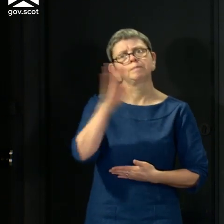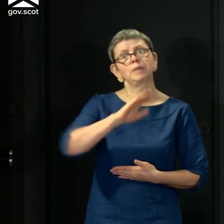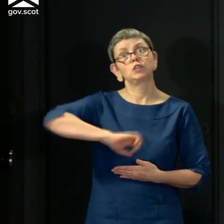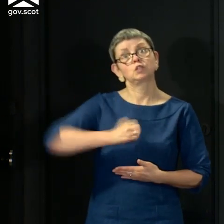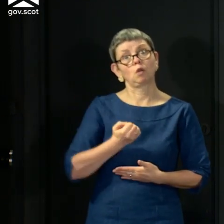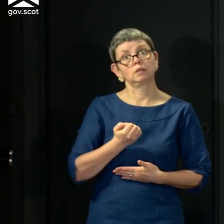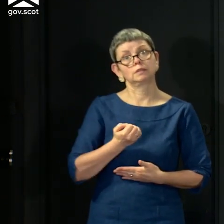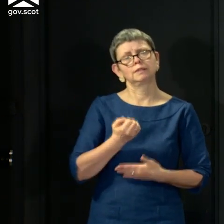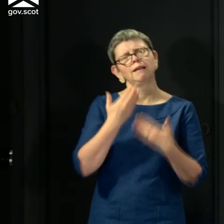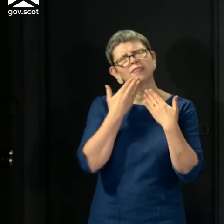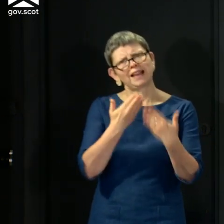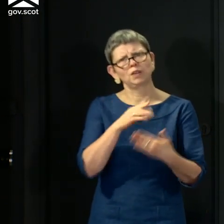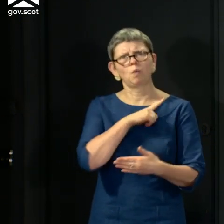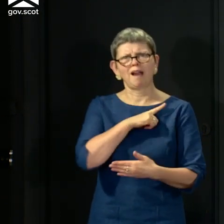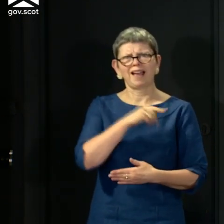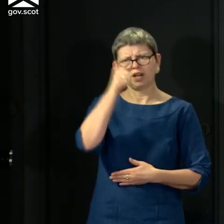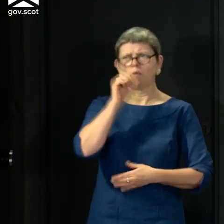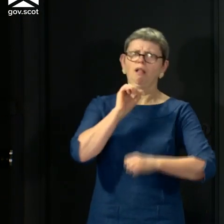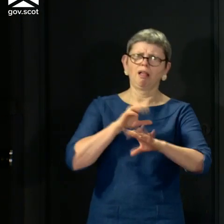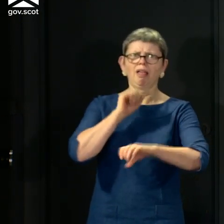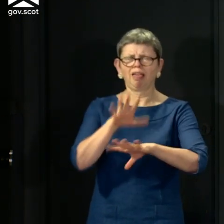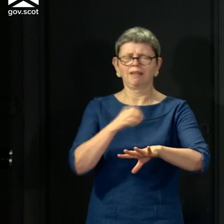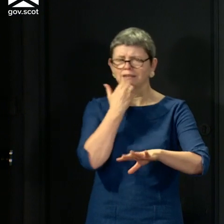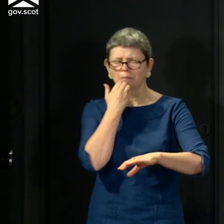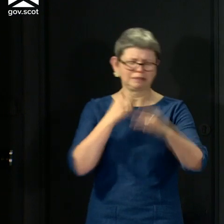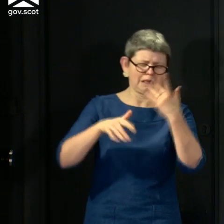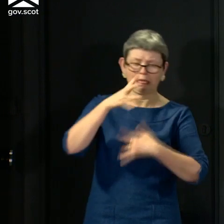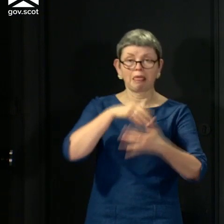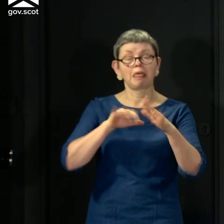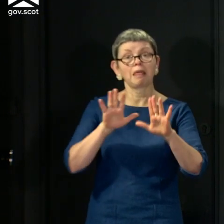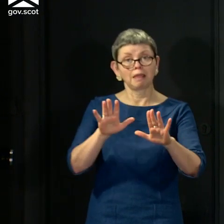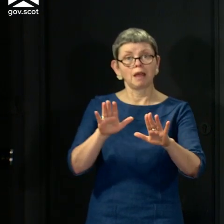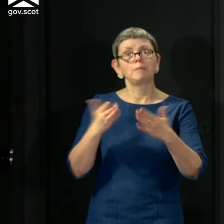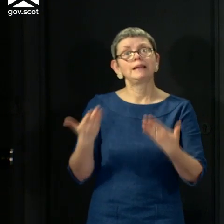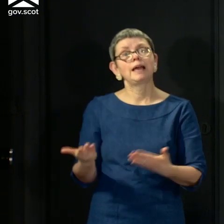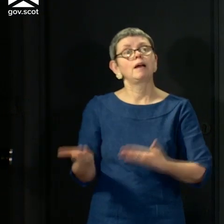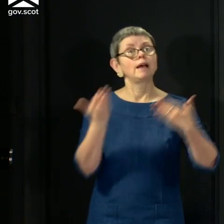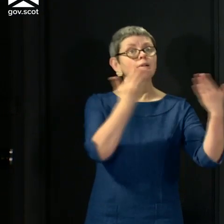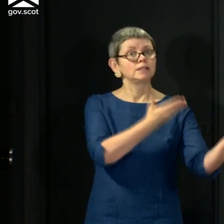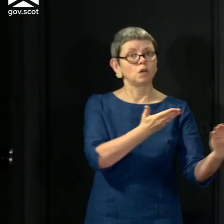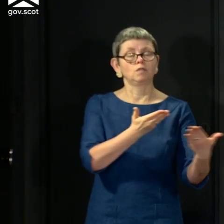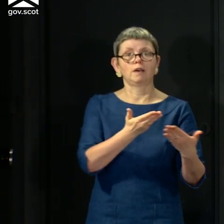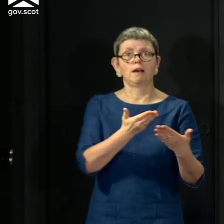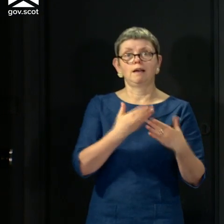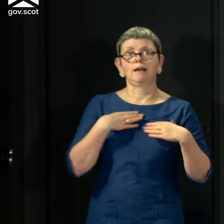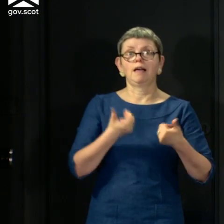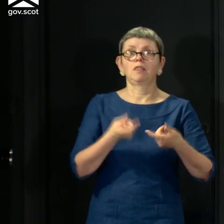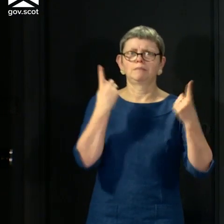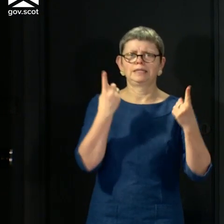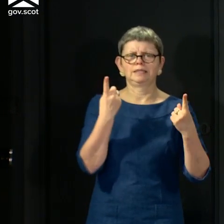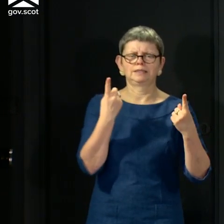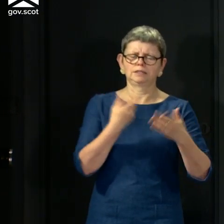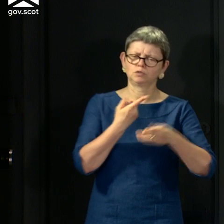you very much for bearing with me through what I know was a complex and technical update. I'm to hand over to the Cabinet Secretary to cover antibody